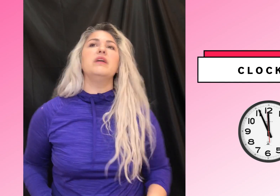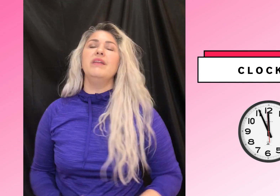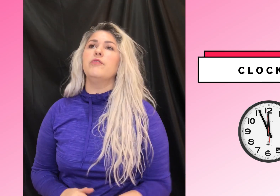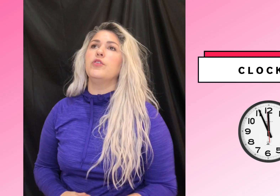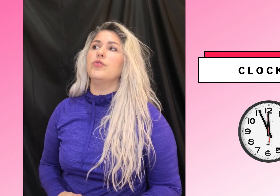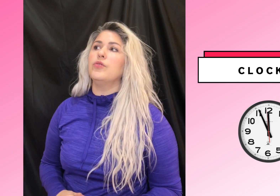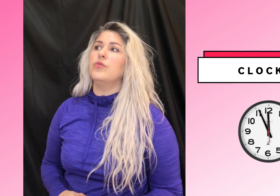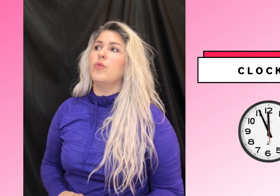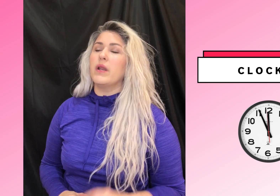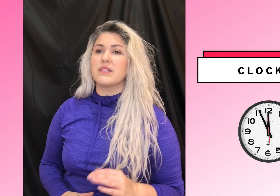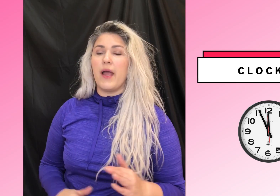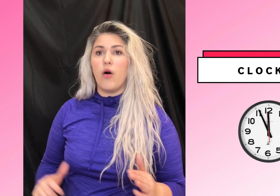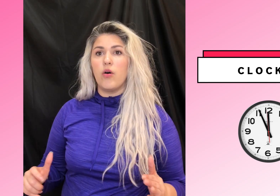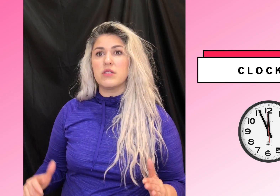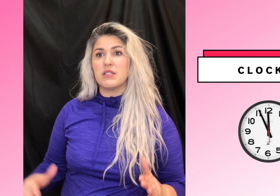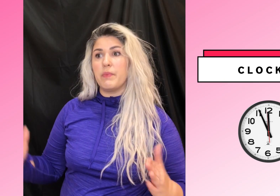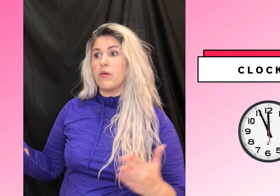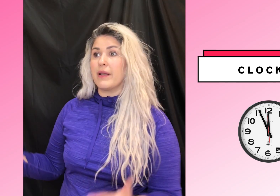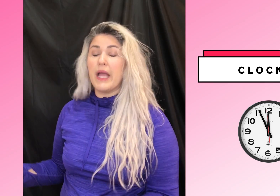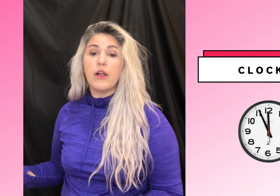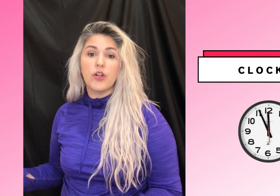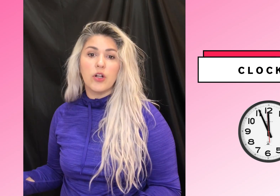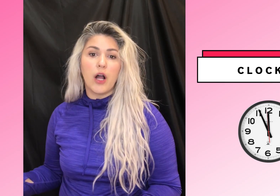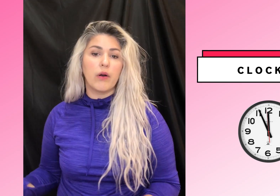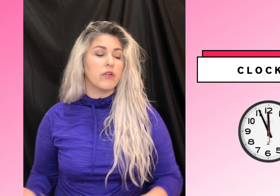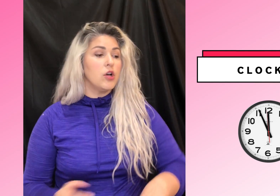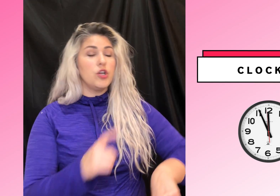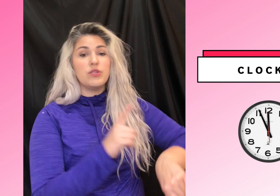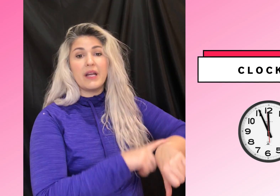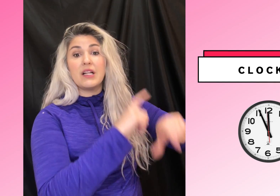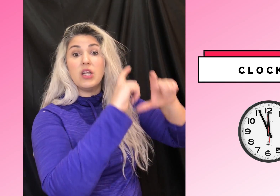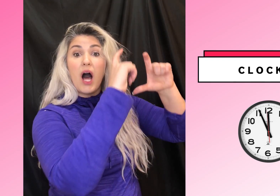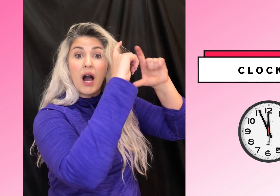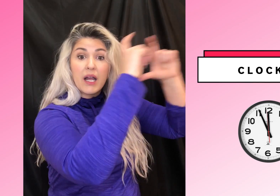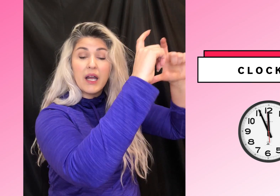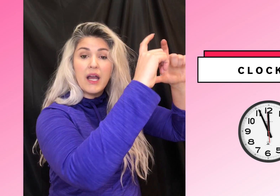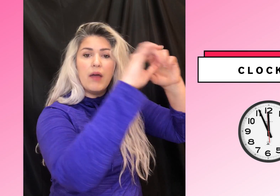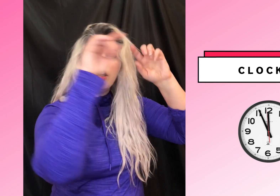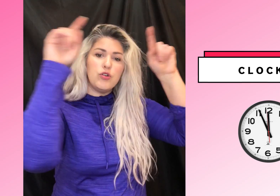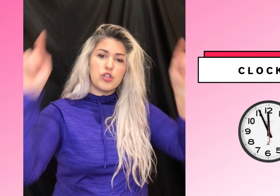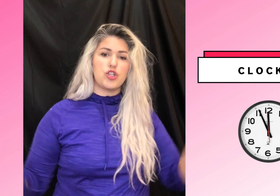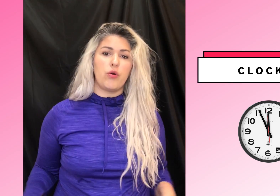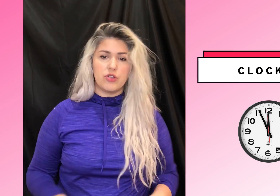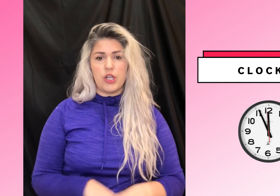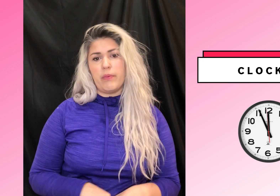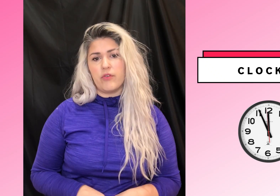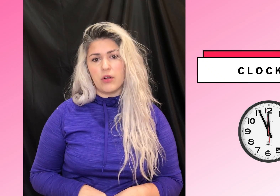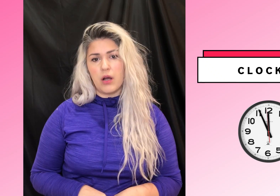even if you want to say, Oh, it's this big rectangular clock, whatever you say clock, and then you can show the shape of your clock.